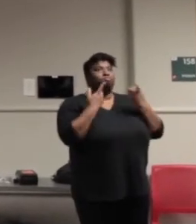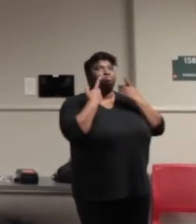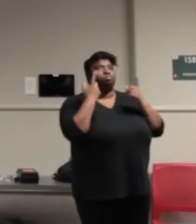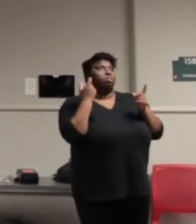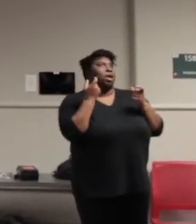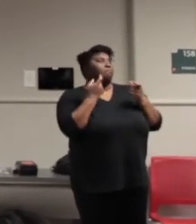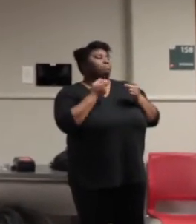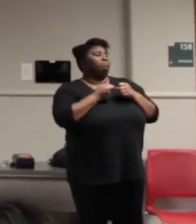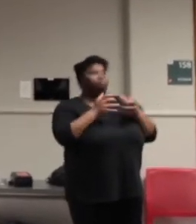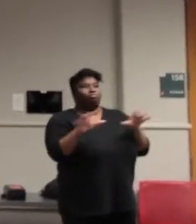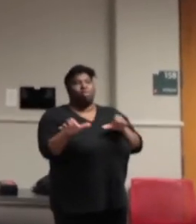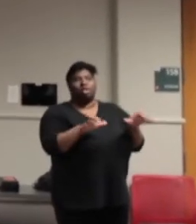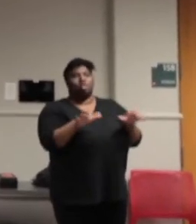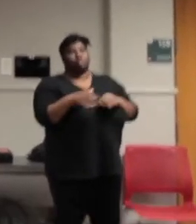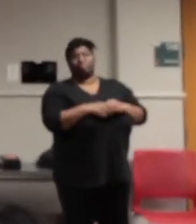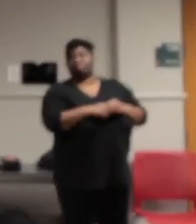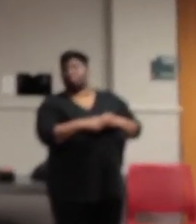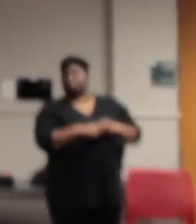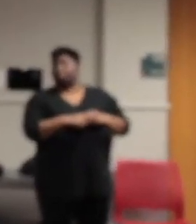action.